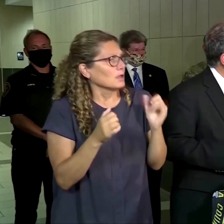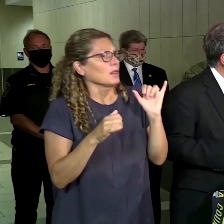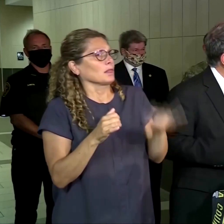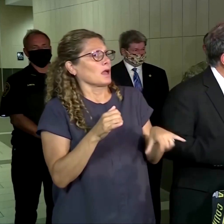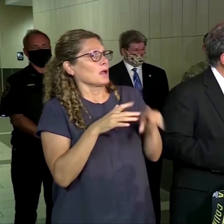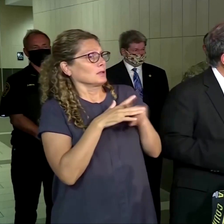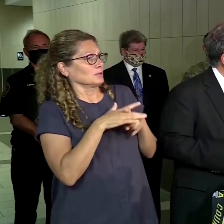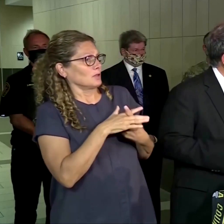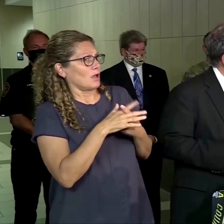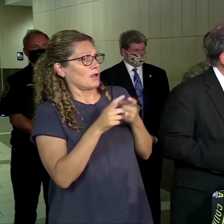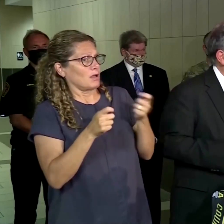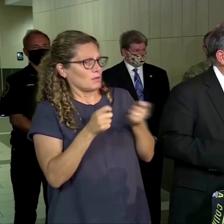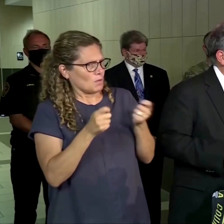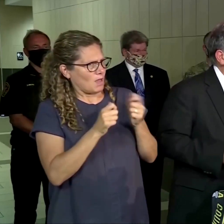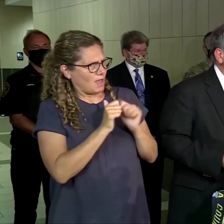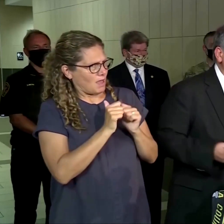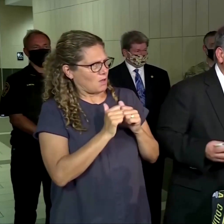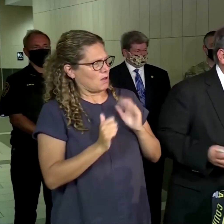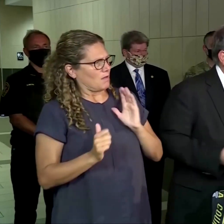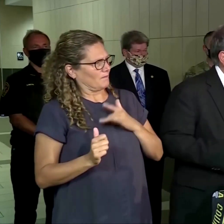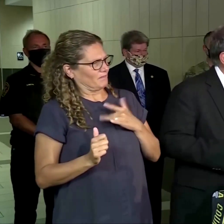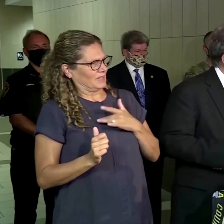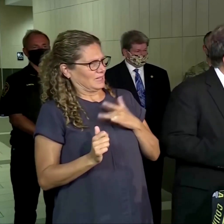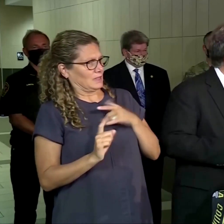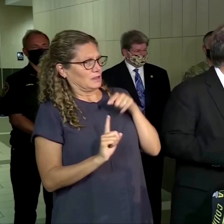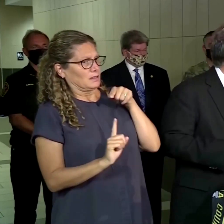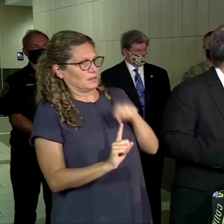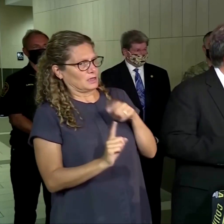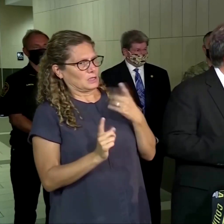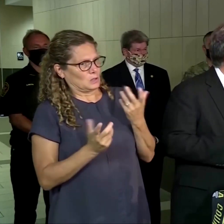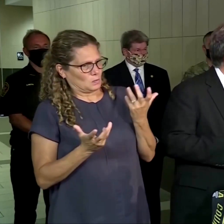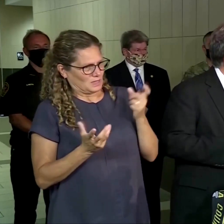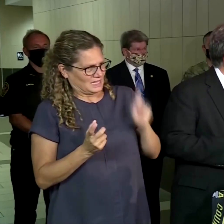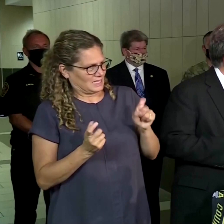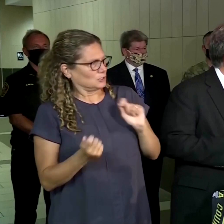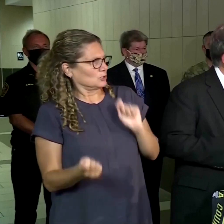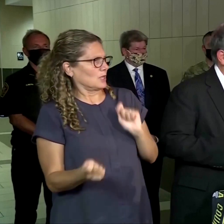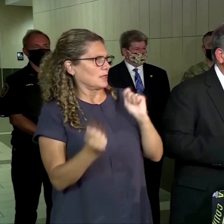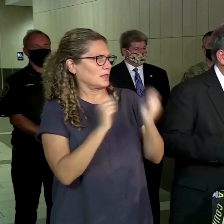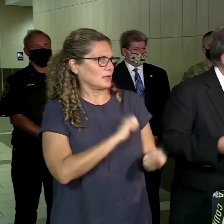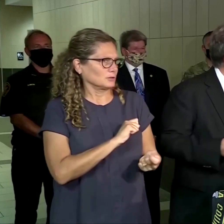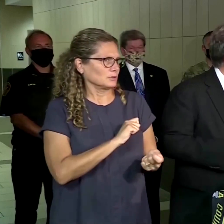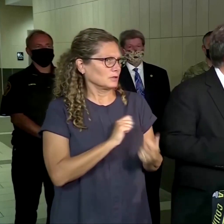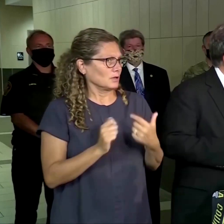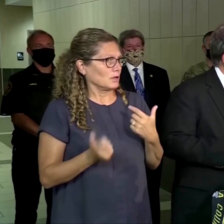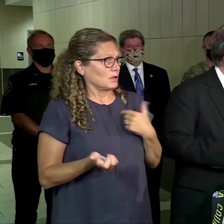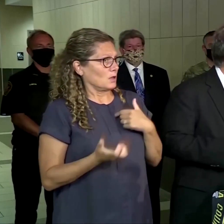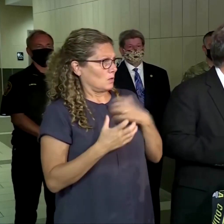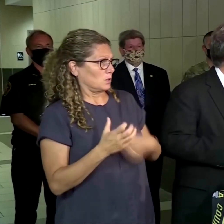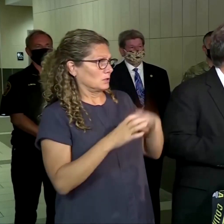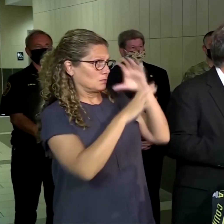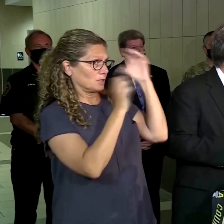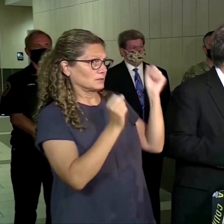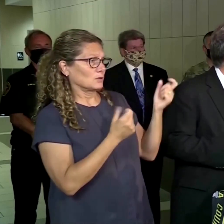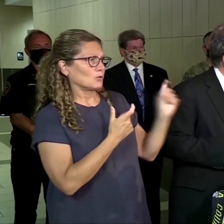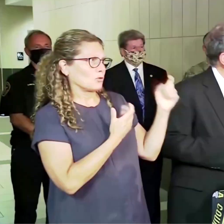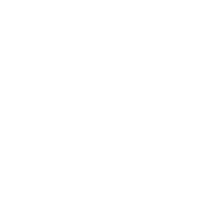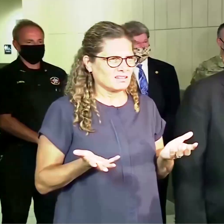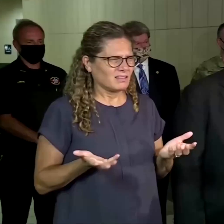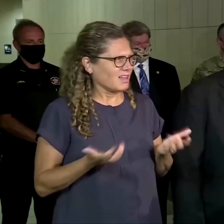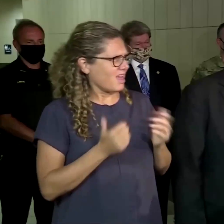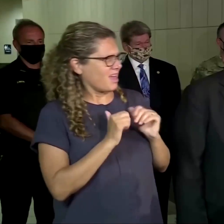we have that need to be addressed. So, it would have been nice if it had waited a while, a little longer down the road, but it is what it is.